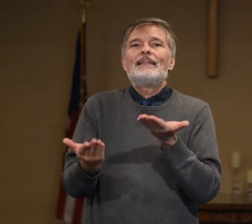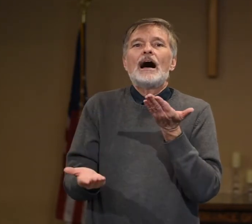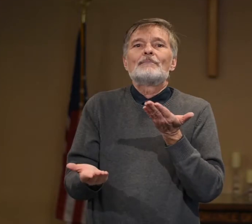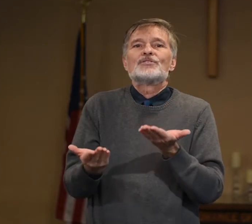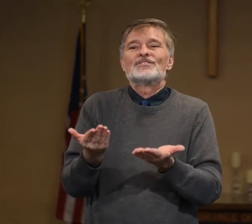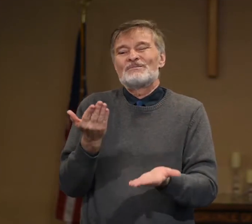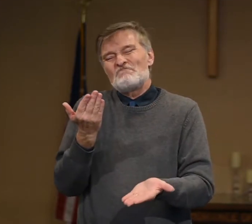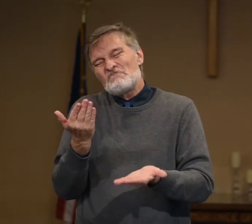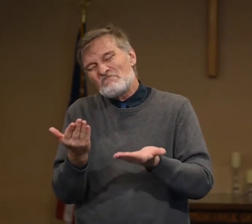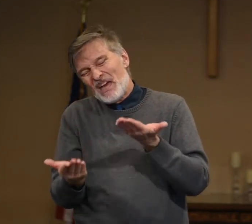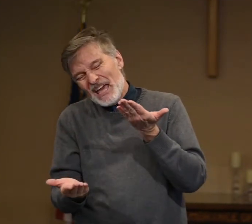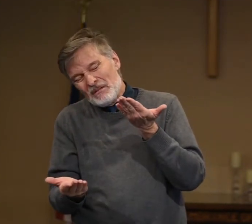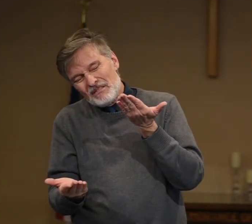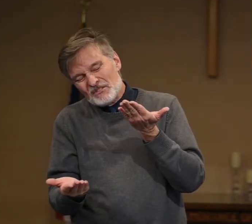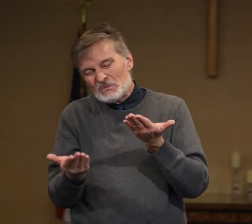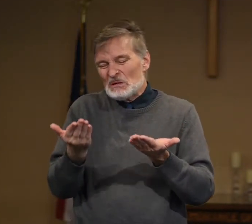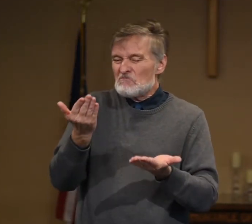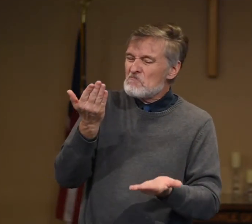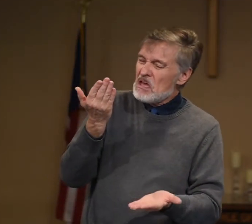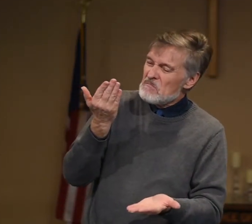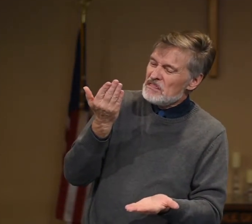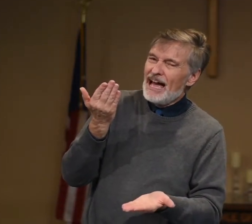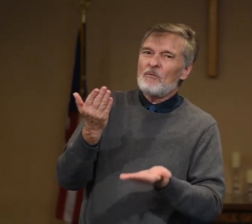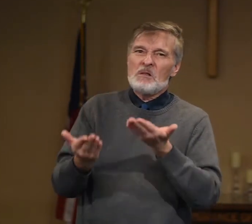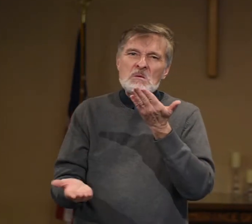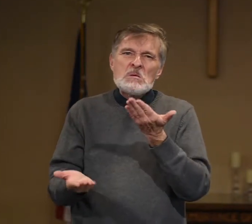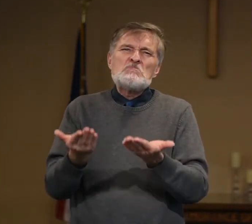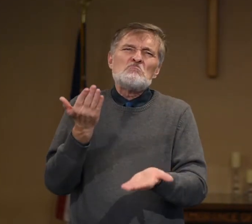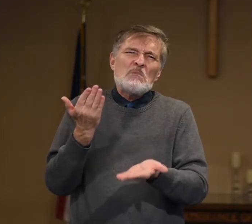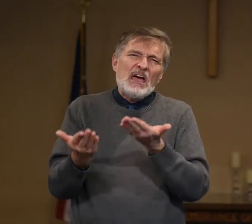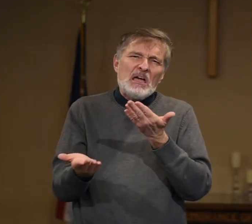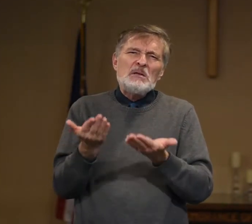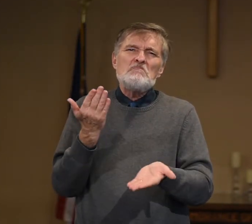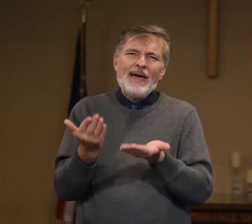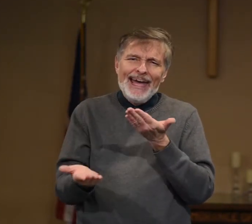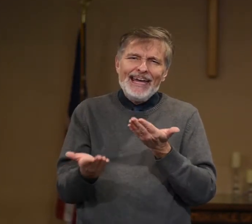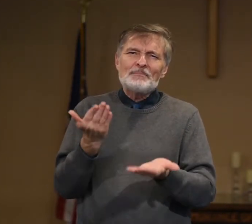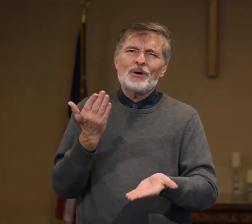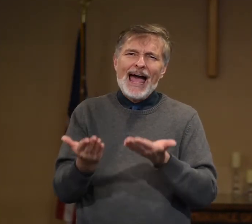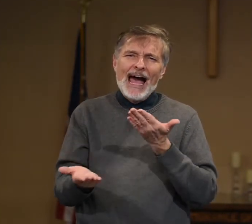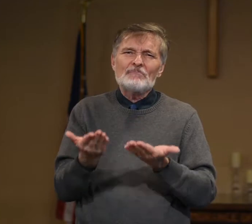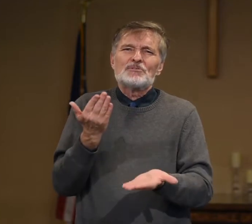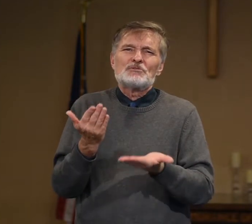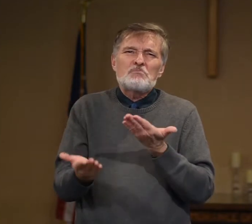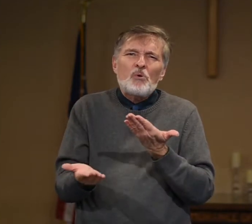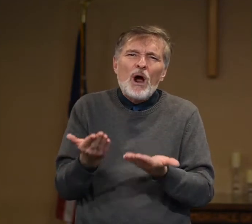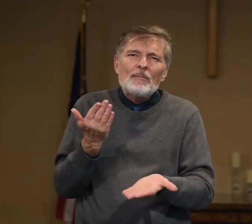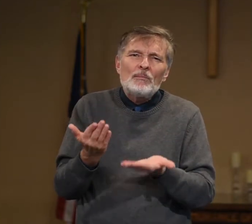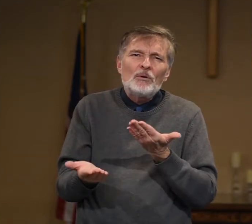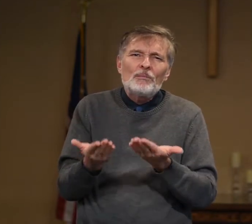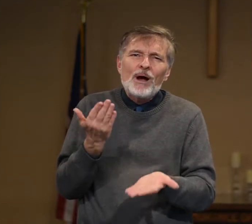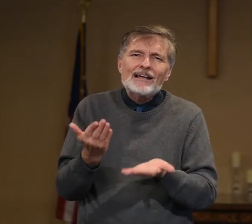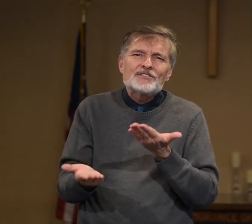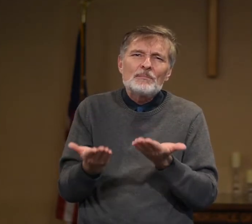the options. Maybe this one, maybe that one. Maybe, may, perhaps, probable, possible,